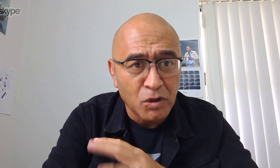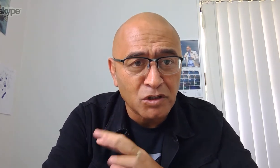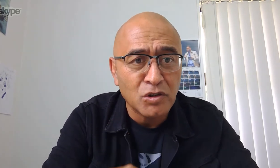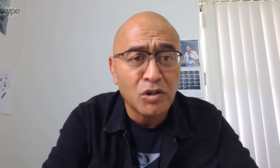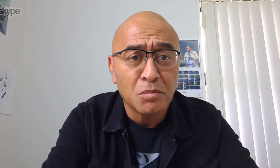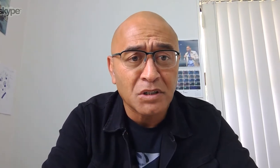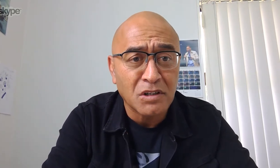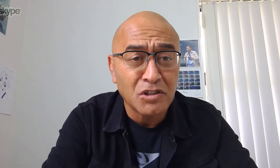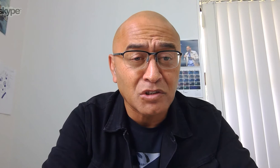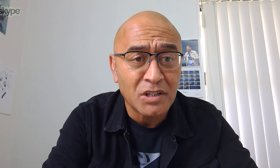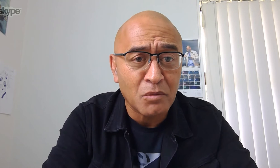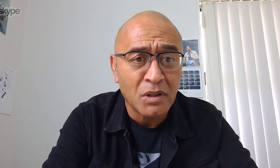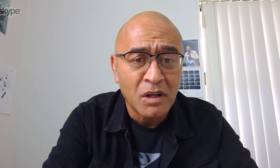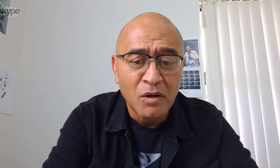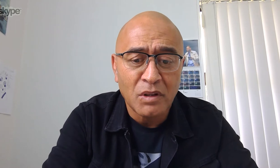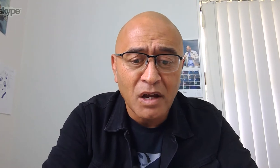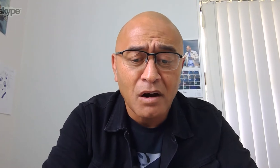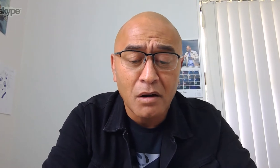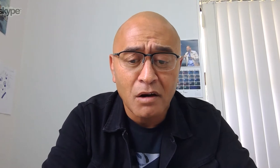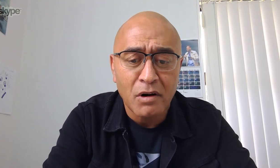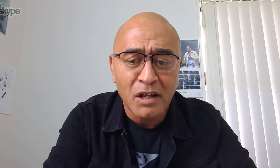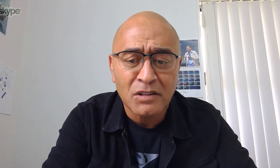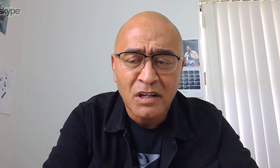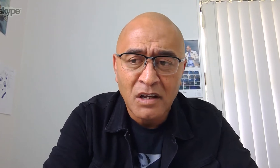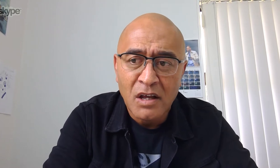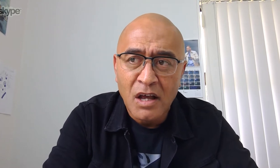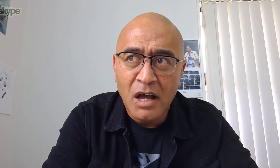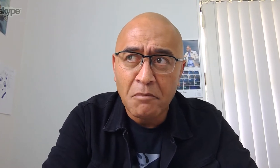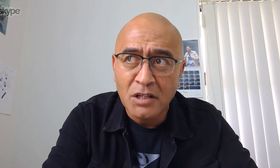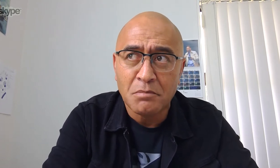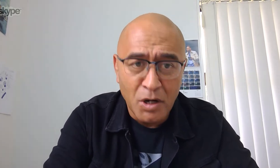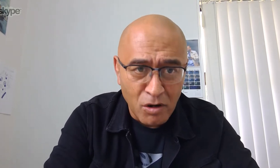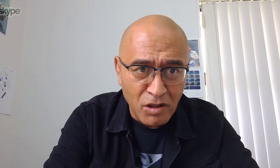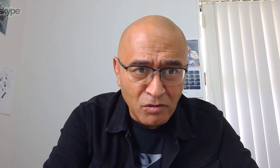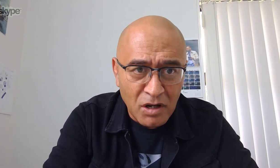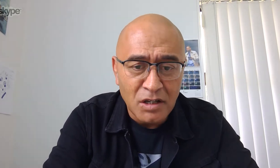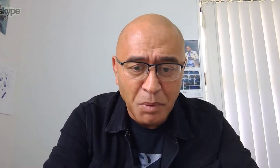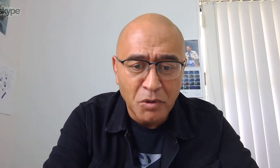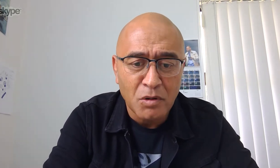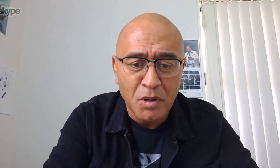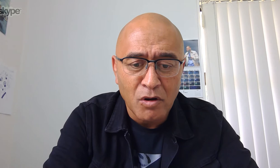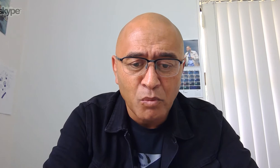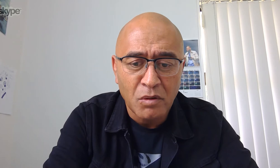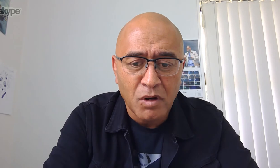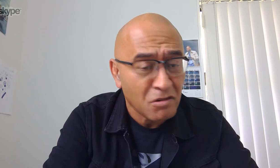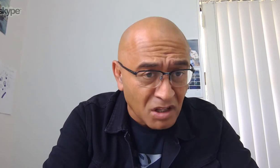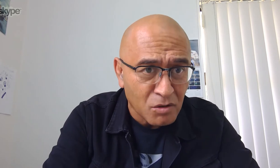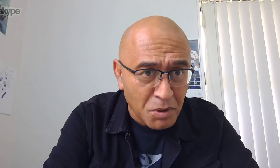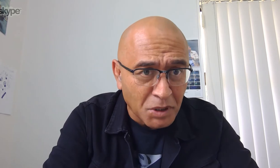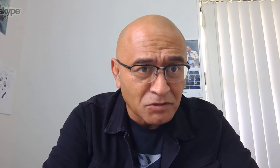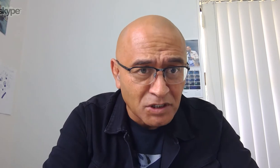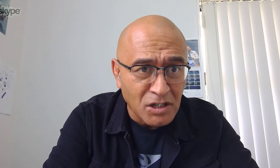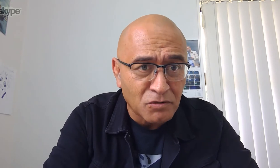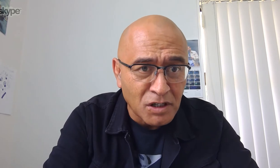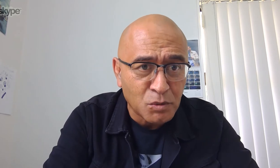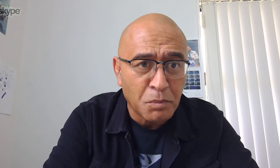aware of what those new terms and conditions are when they are announced. As a marae, though, as papakura marae, I don't think there will